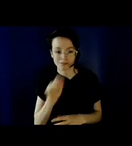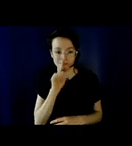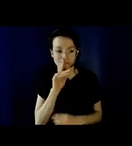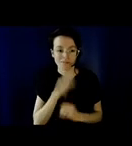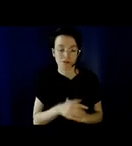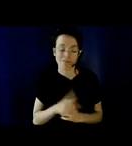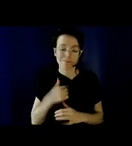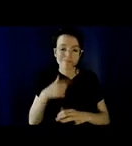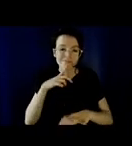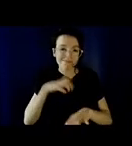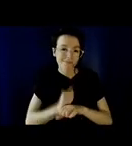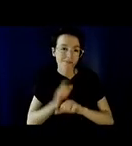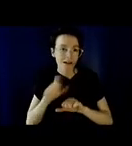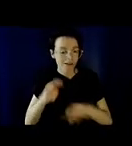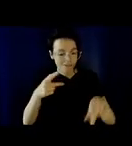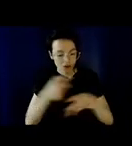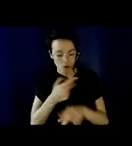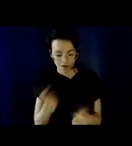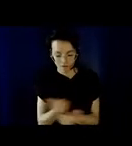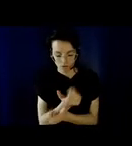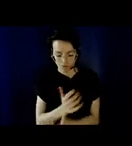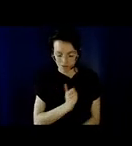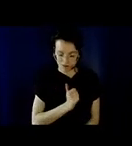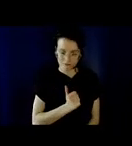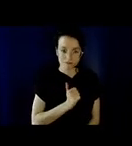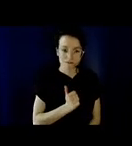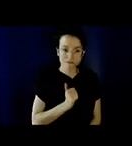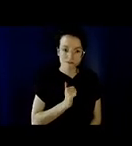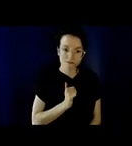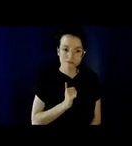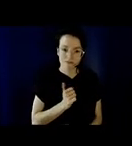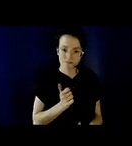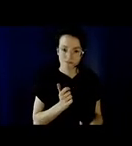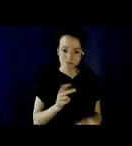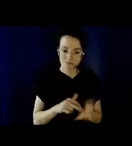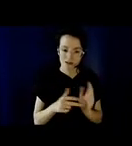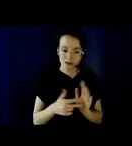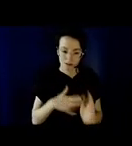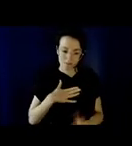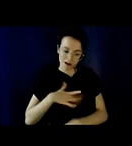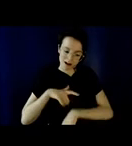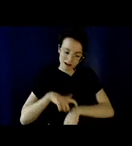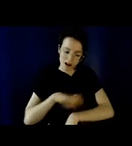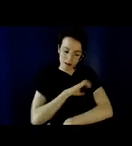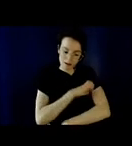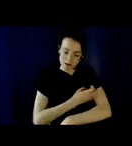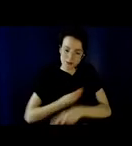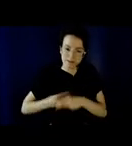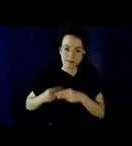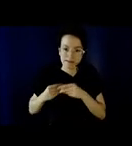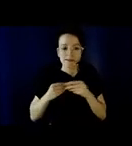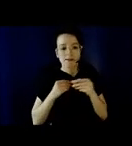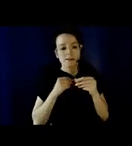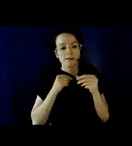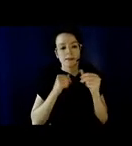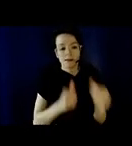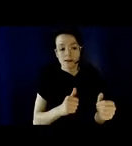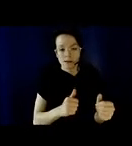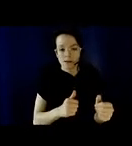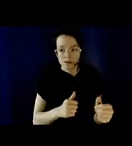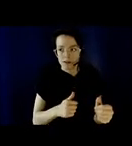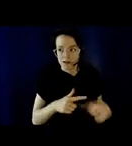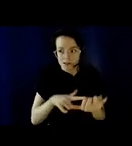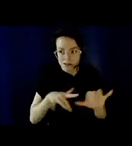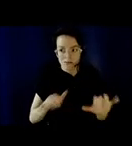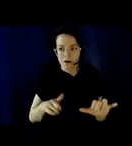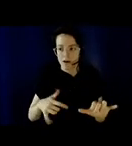Literally, I had to develop my own way of teaching, expending extra time and energy, while making efforts to seek personal and